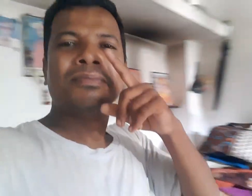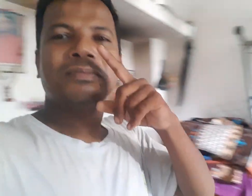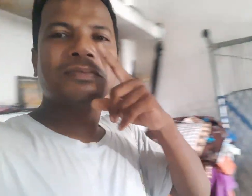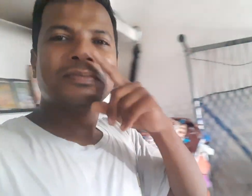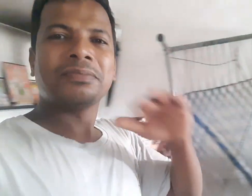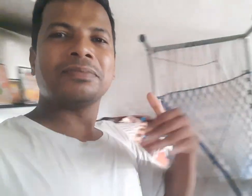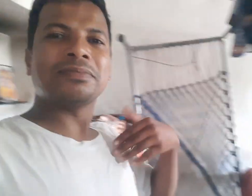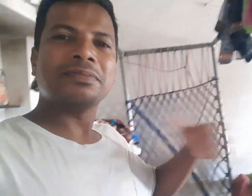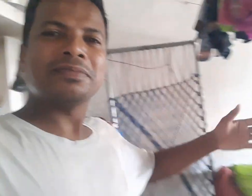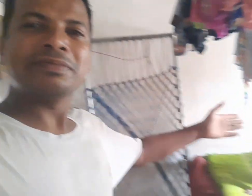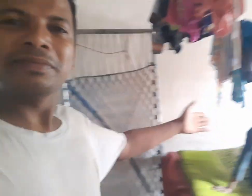I don't know if